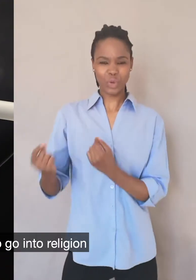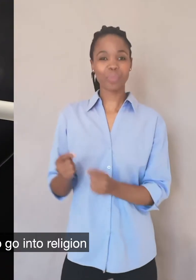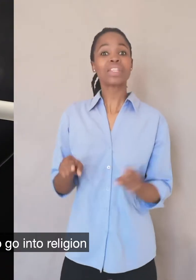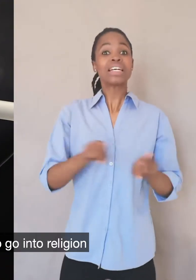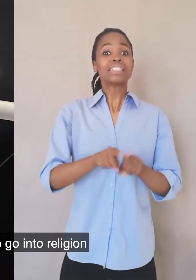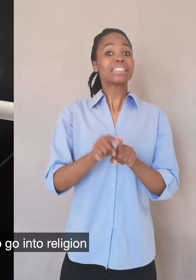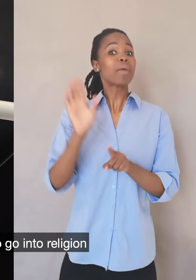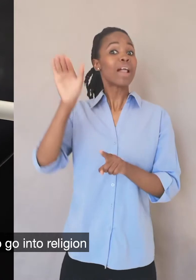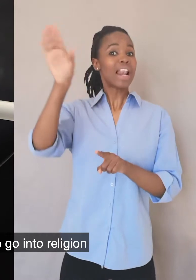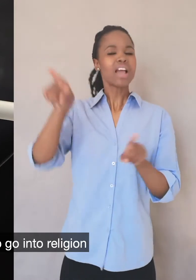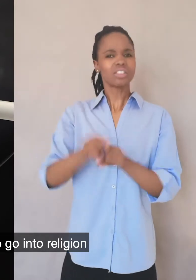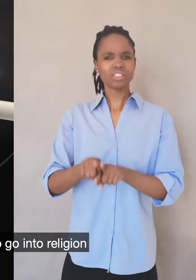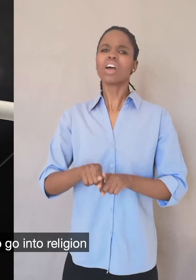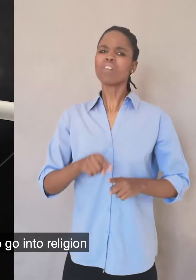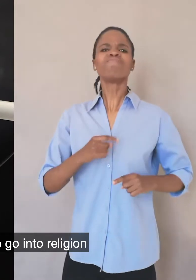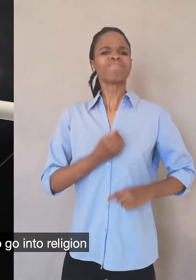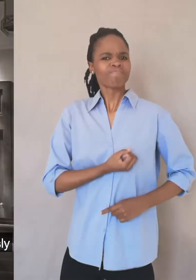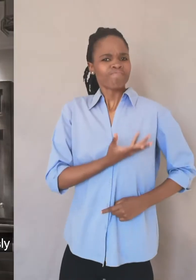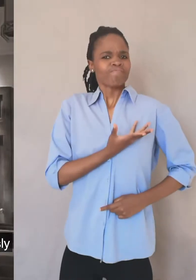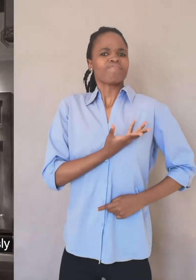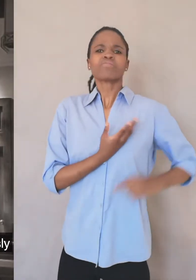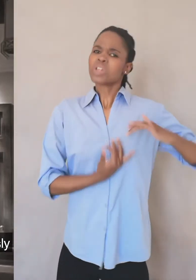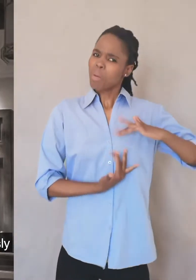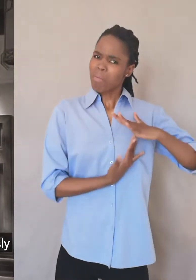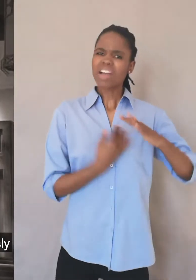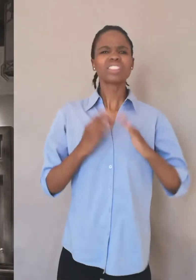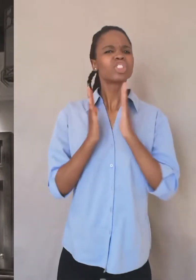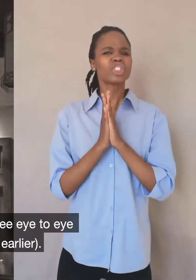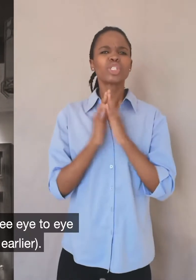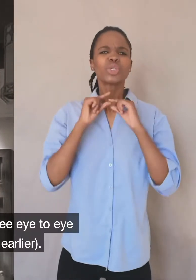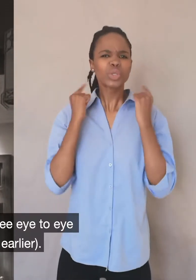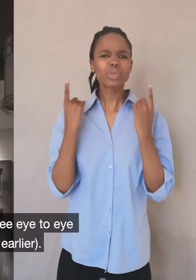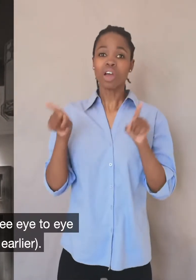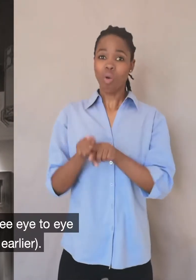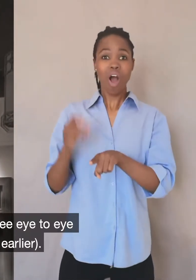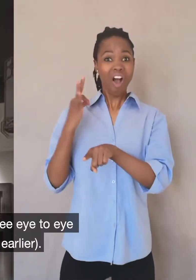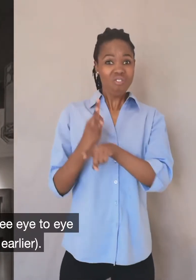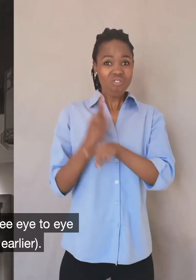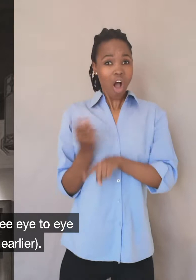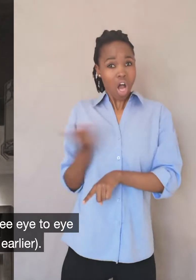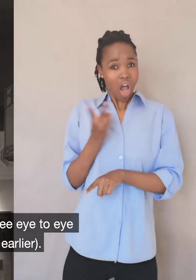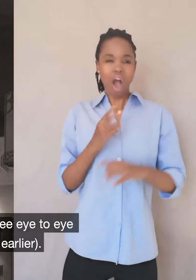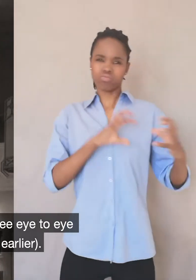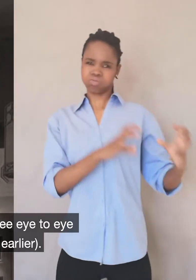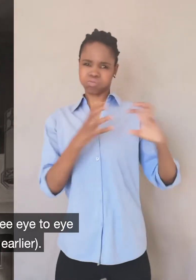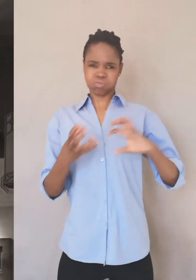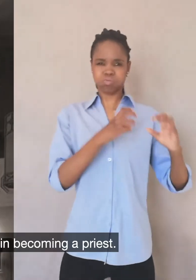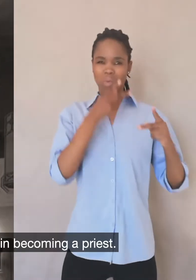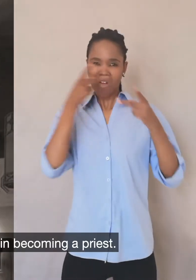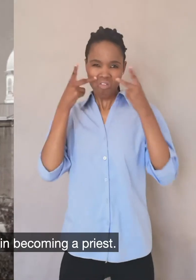realized that he wanted to go into religion. Because previously, was actually, him and his dad didn't really see eye to eye exactly what you said earlier. Because he